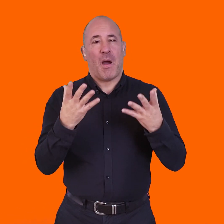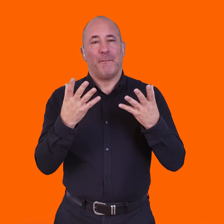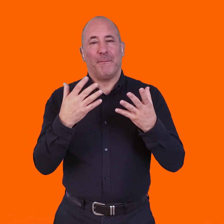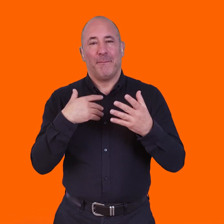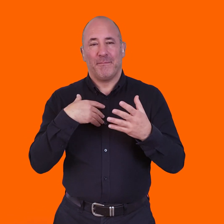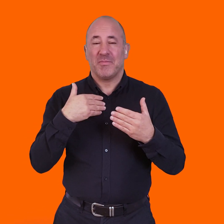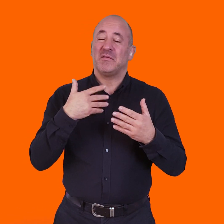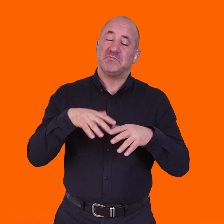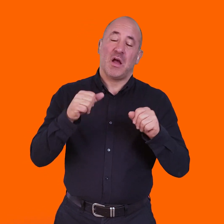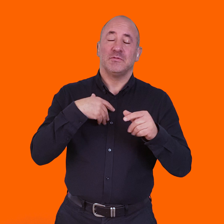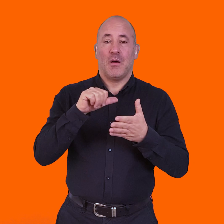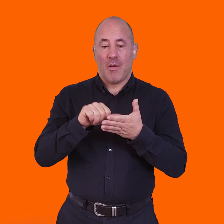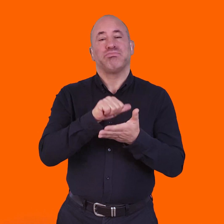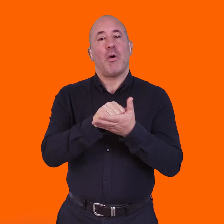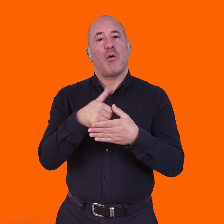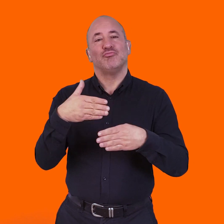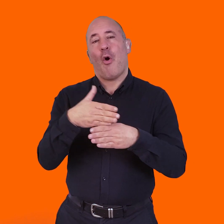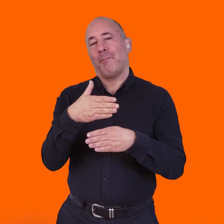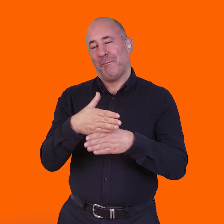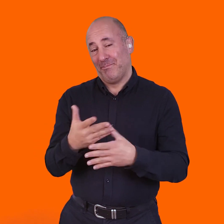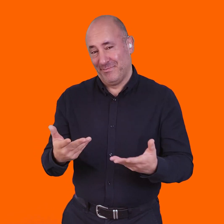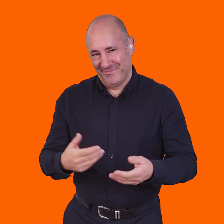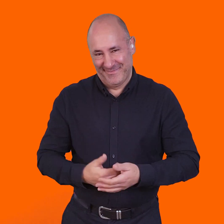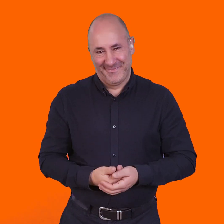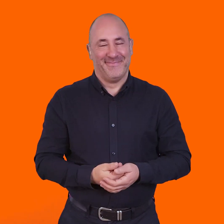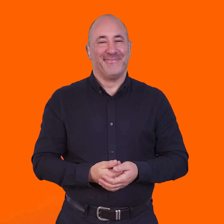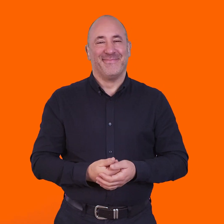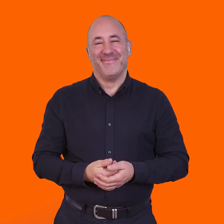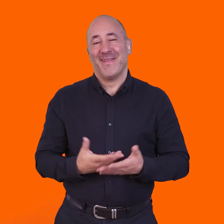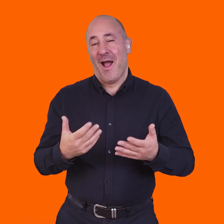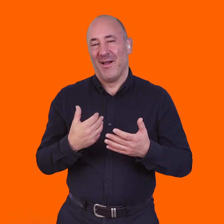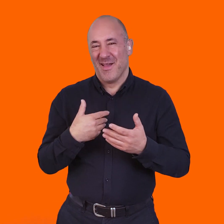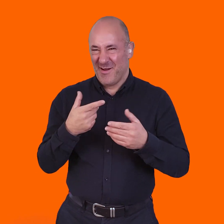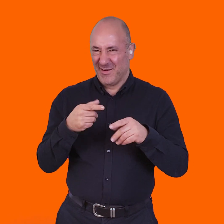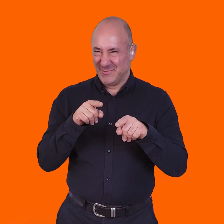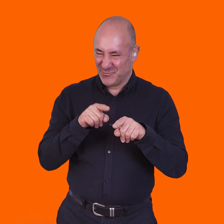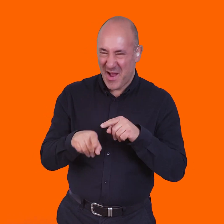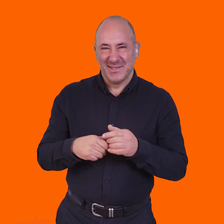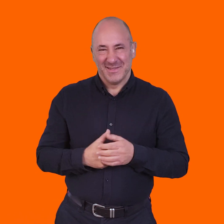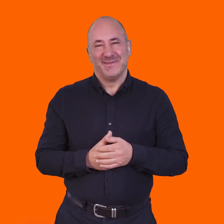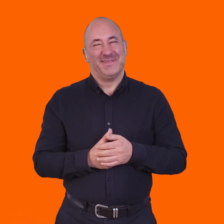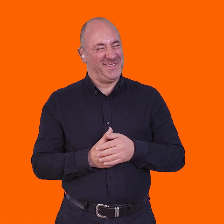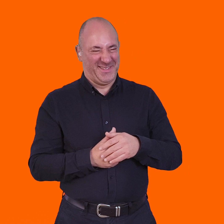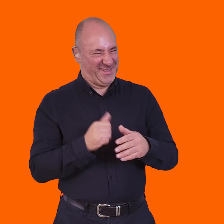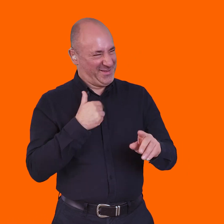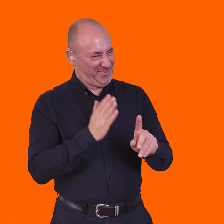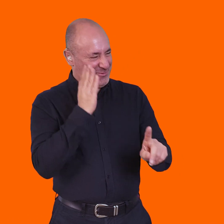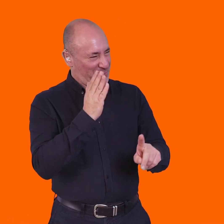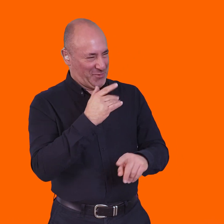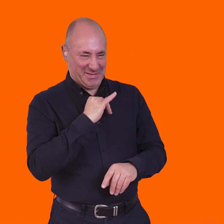early days. And then I sort of gave up and got a proper job for a little while, or tried to. That sounds horribly